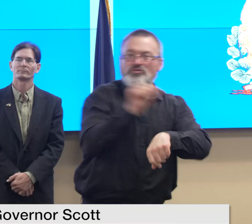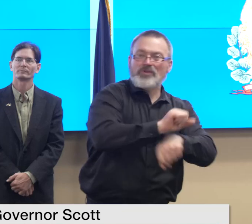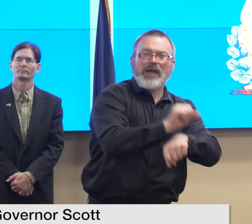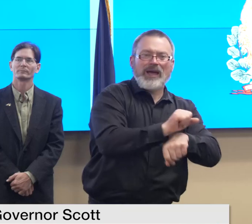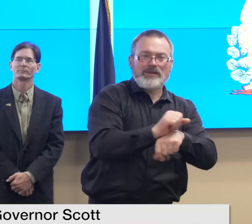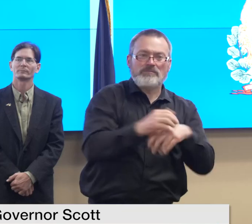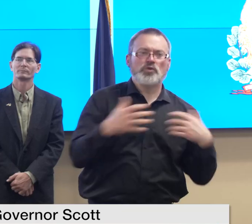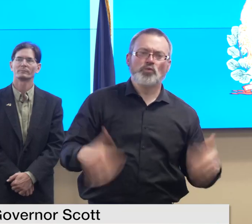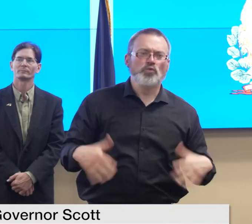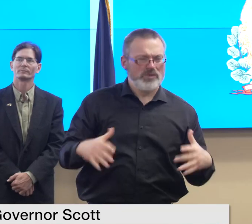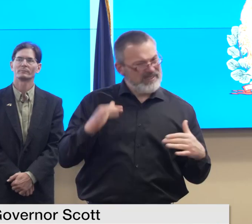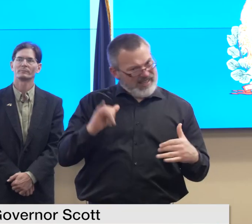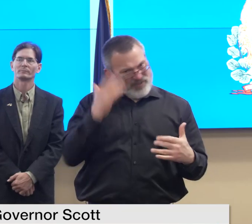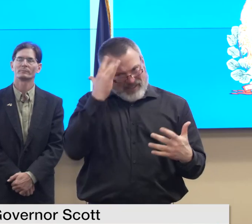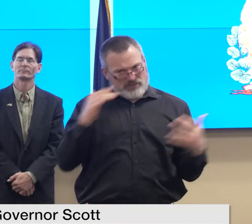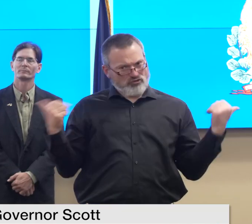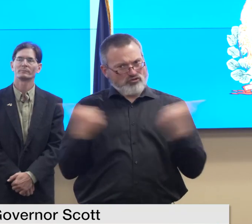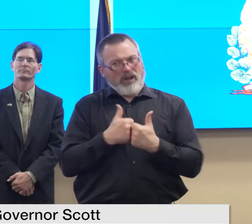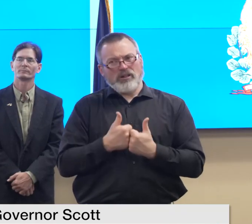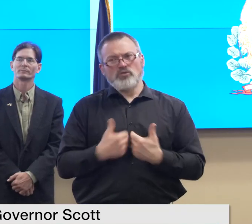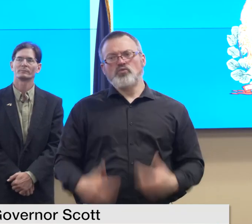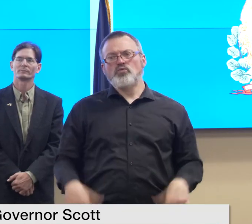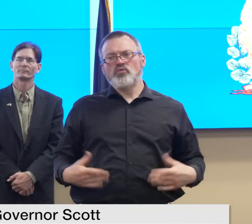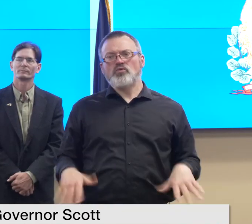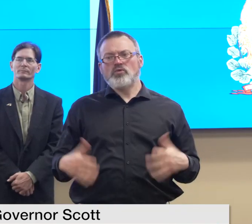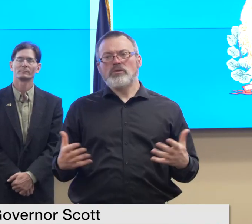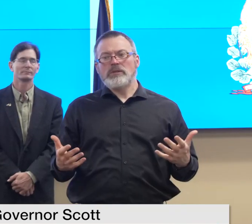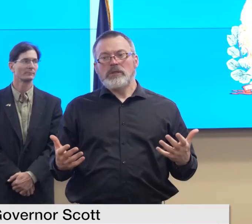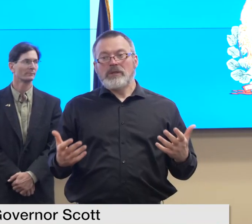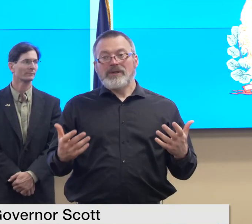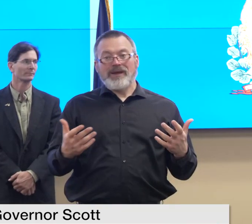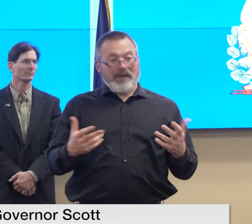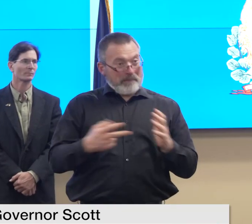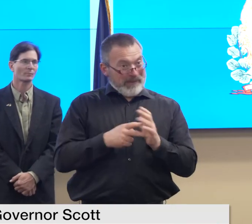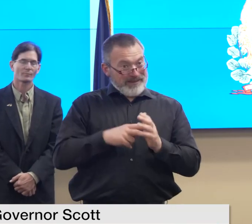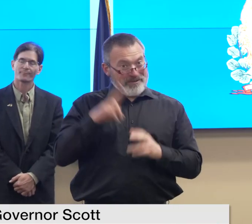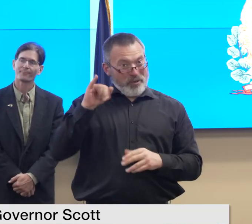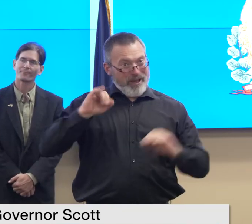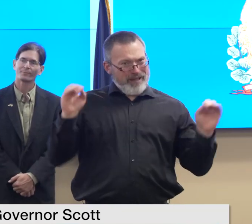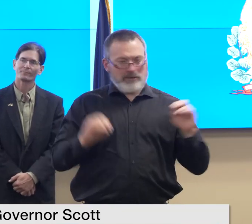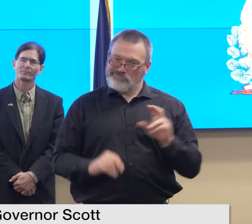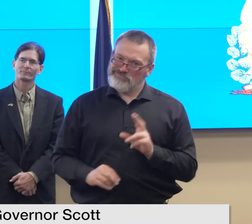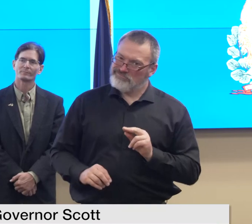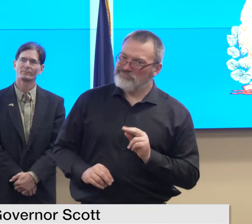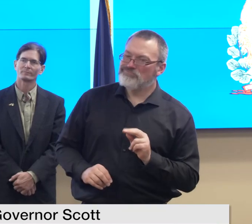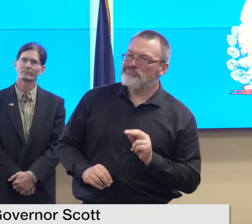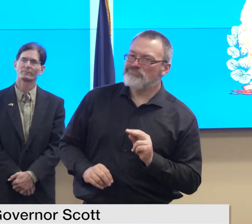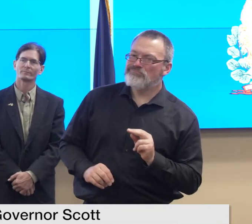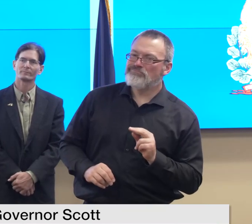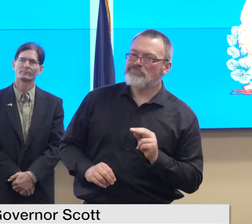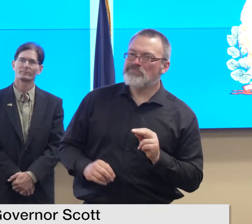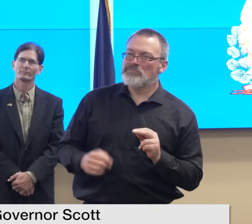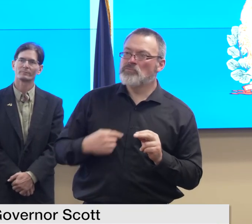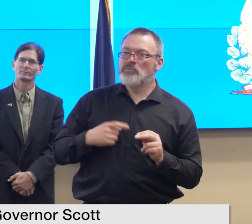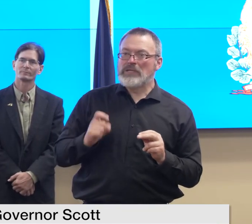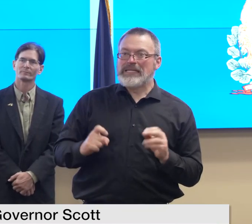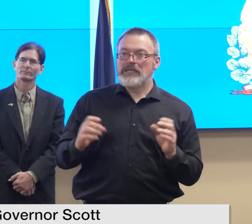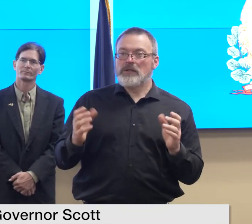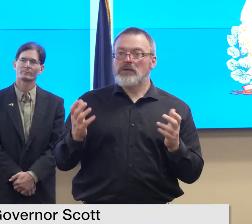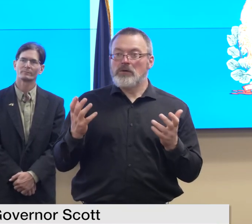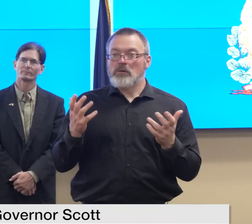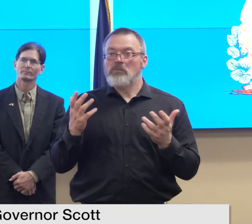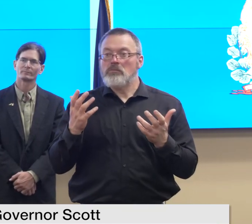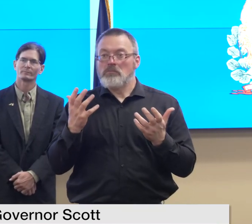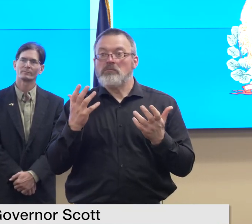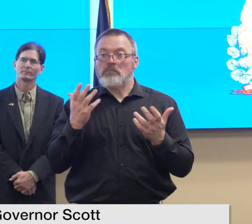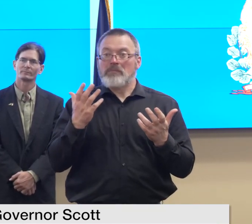um again no news is good news i guess it's better than having a high unemployment rate but but we still have a lot